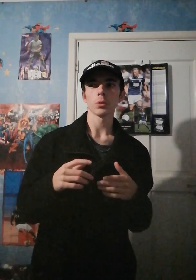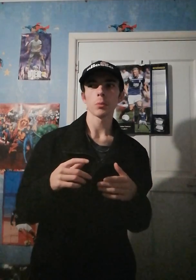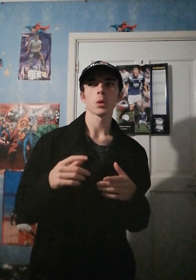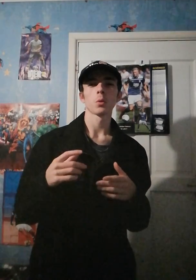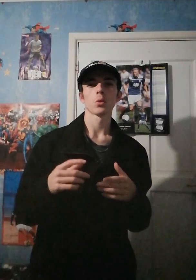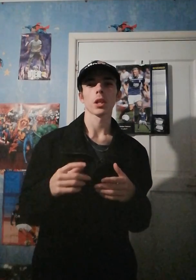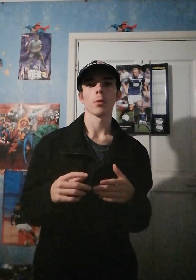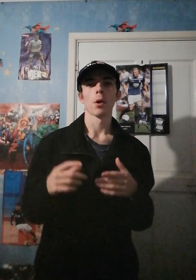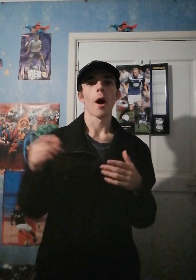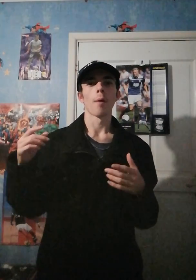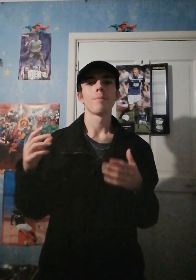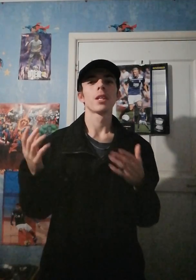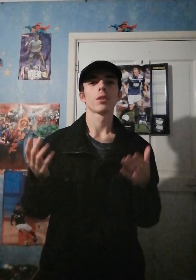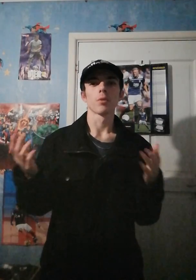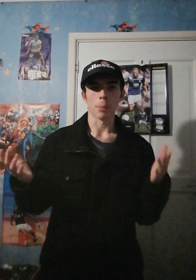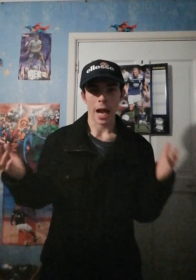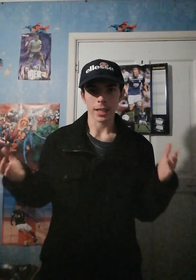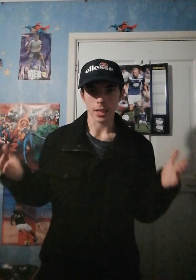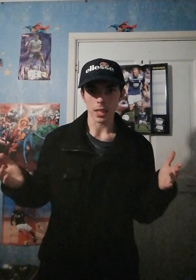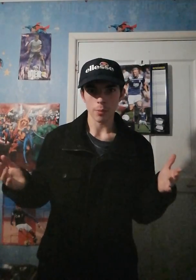He'll be going to, like, a middle-of-the-pack team.